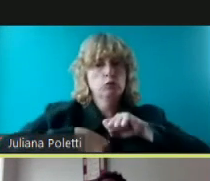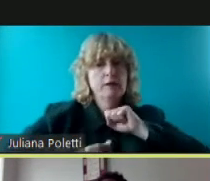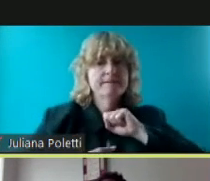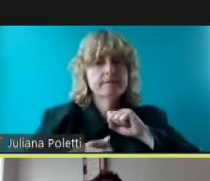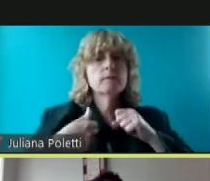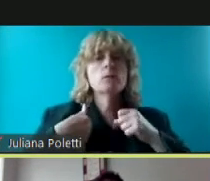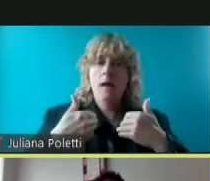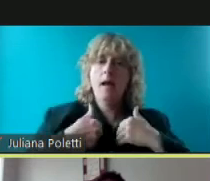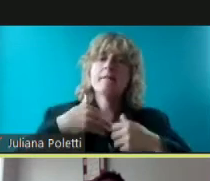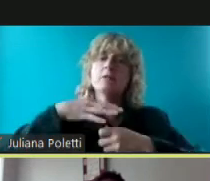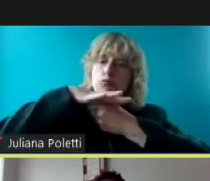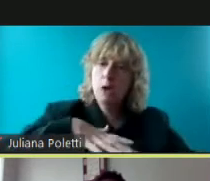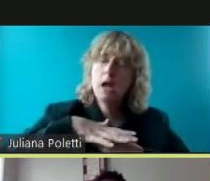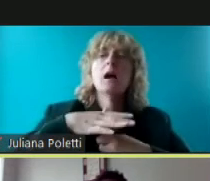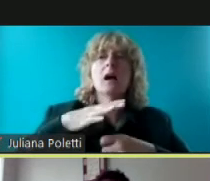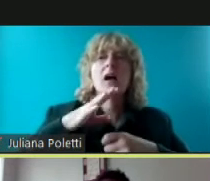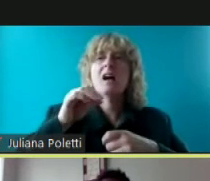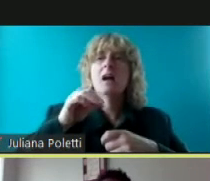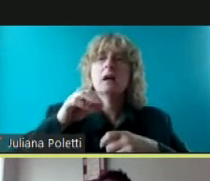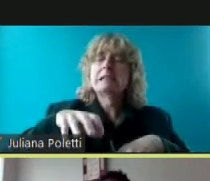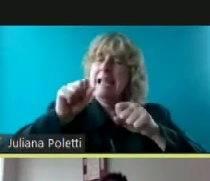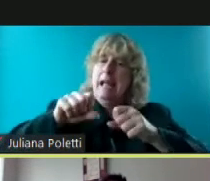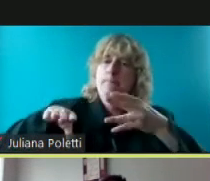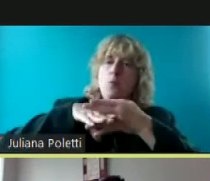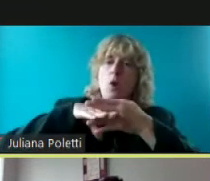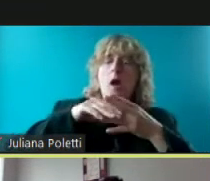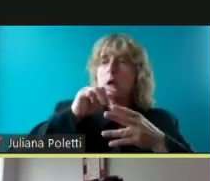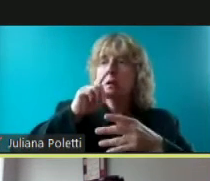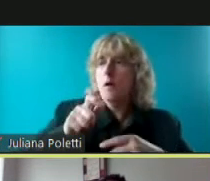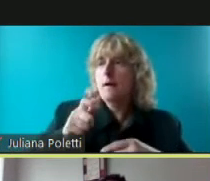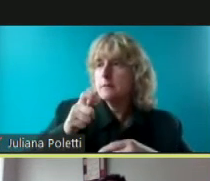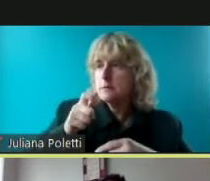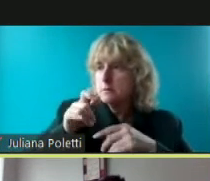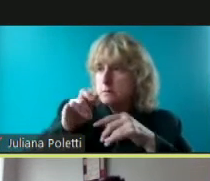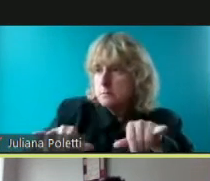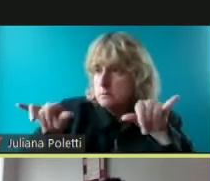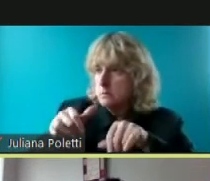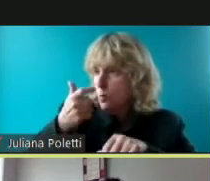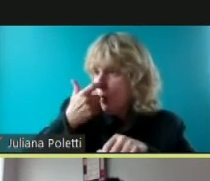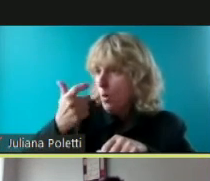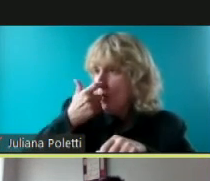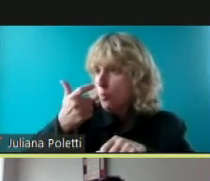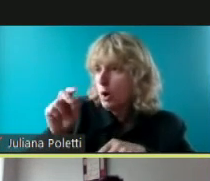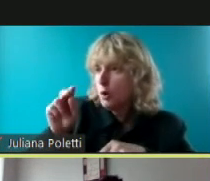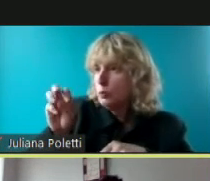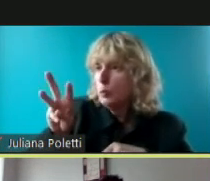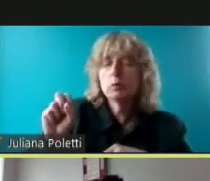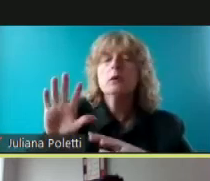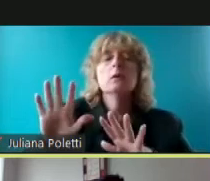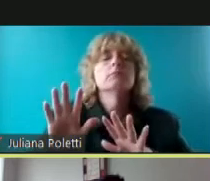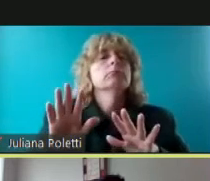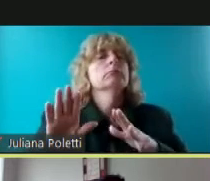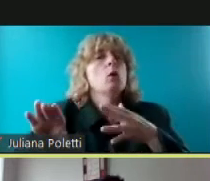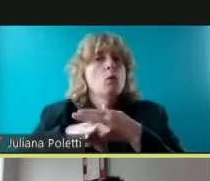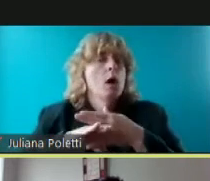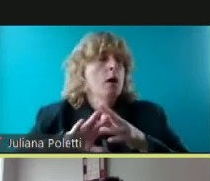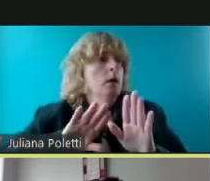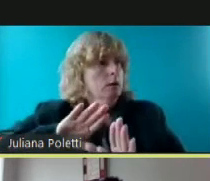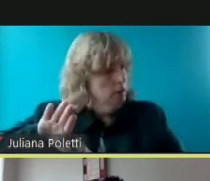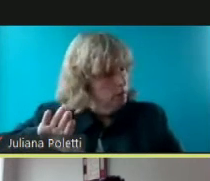because we know that can be depressing in itself um call us we have a number and it's on our contact